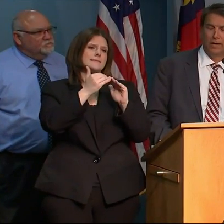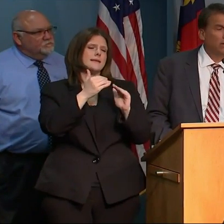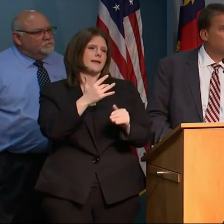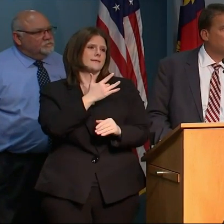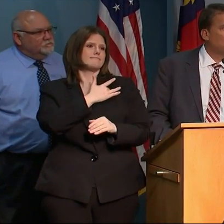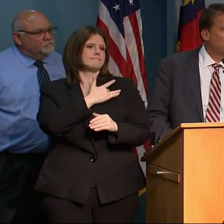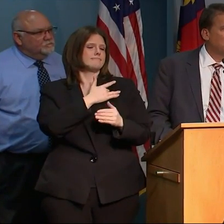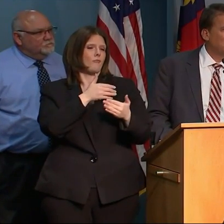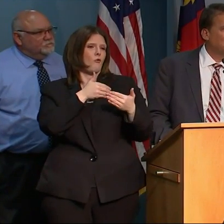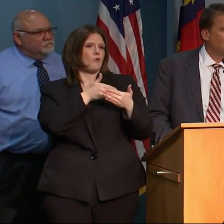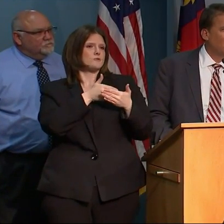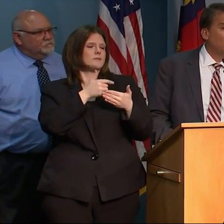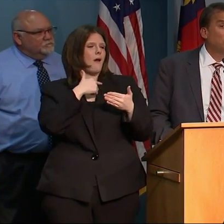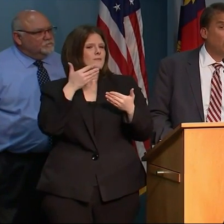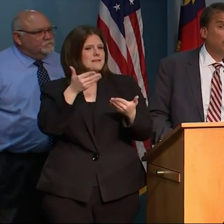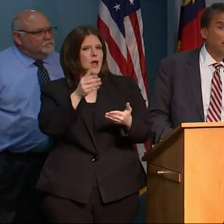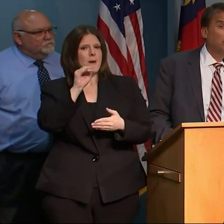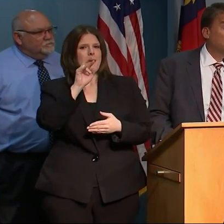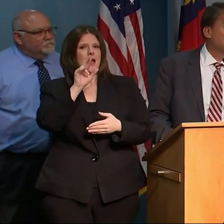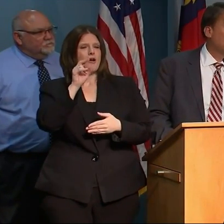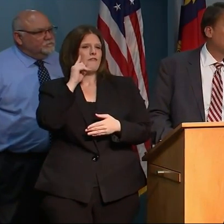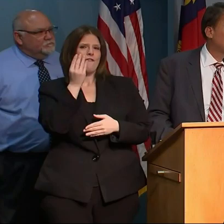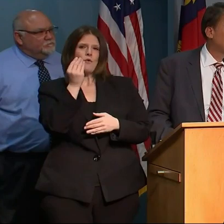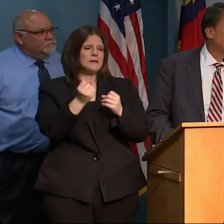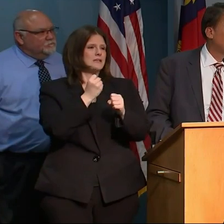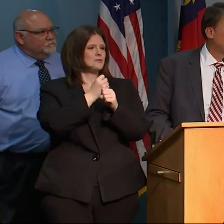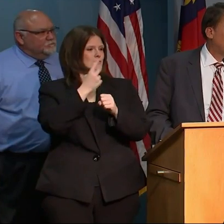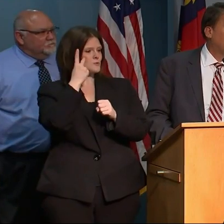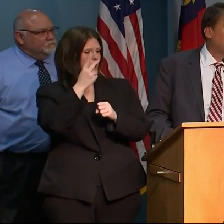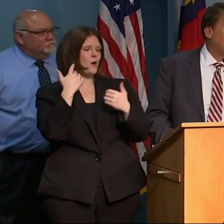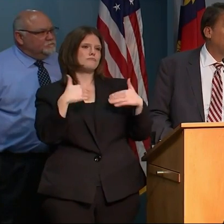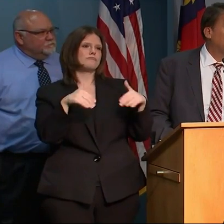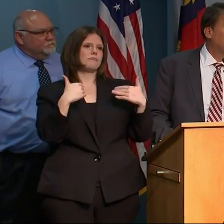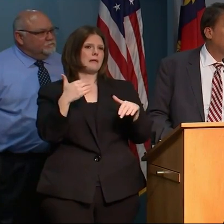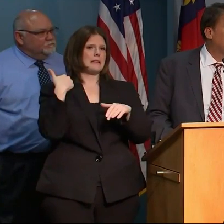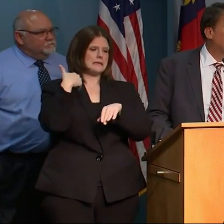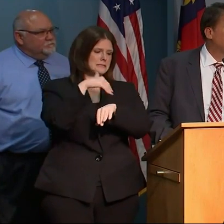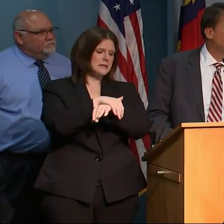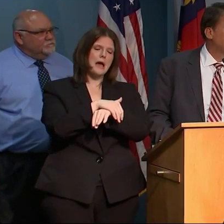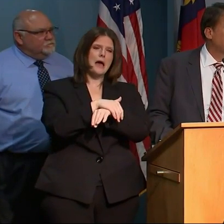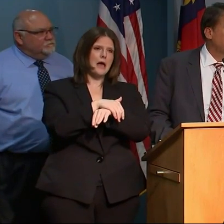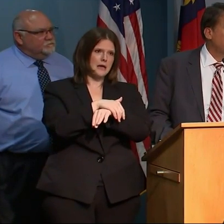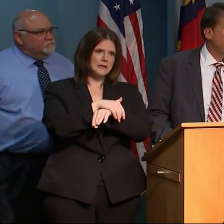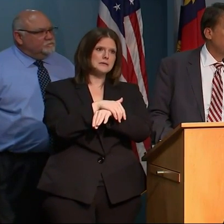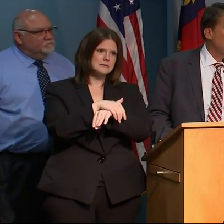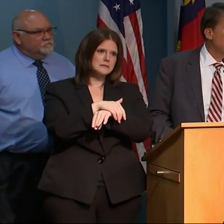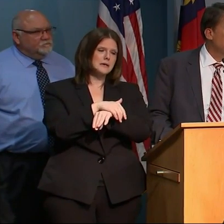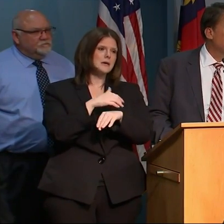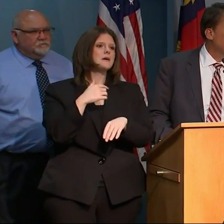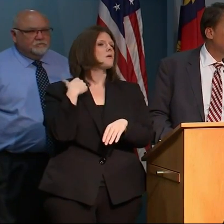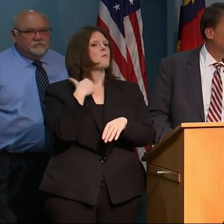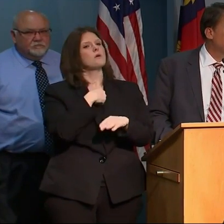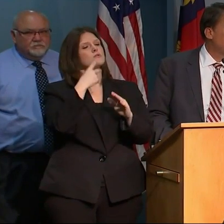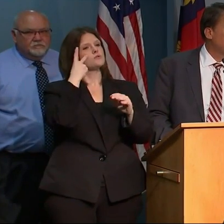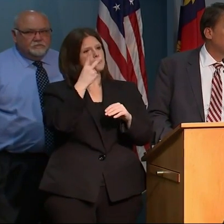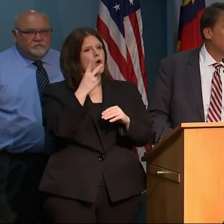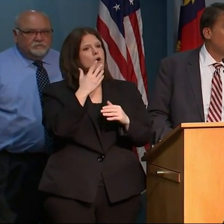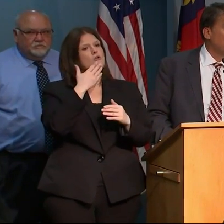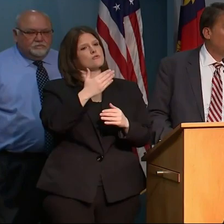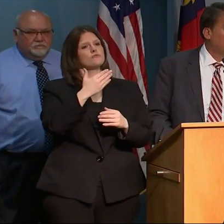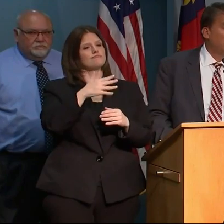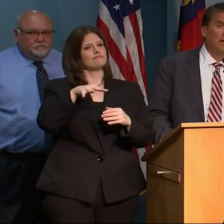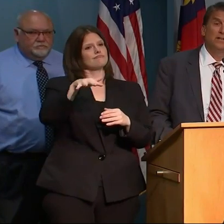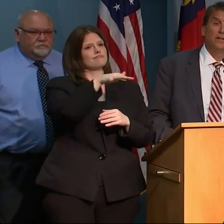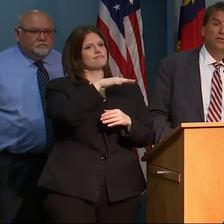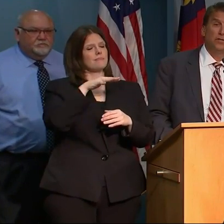since I was mayor there for 14 years. We saw the best of Charlotte last night. We saw the best of Charlotte